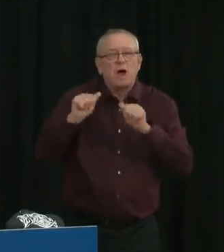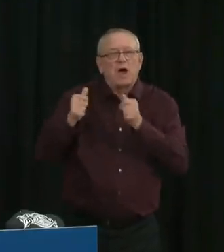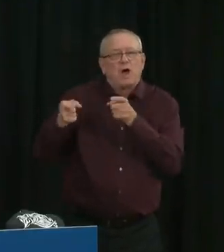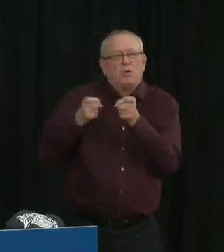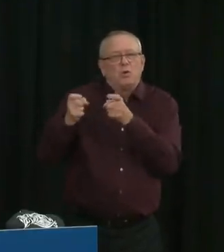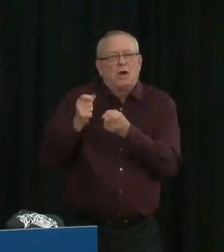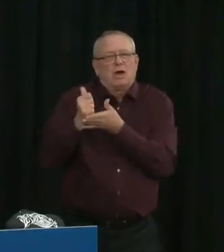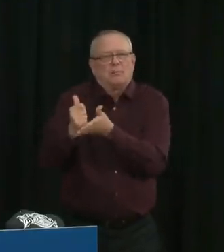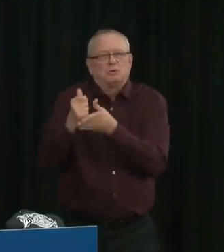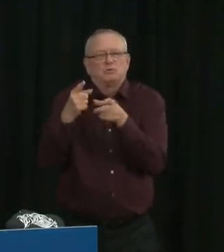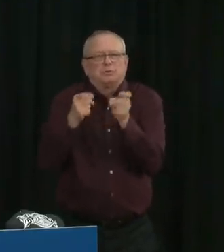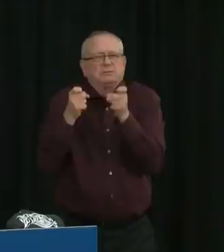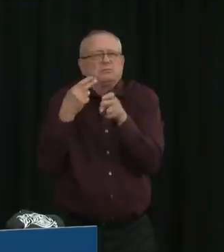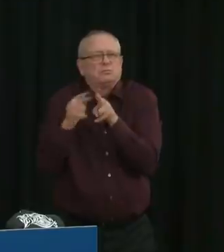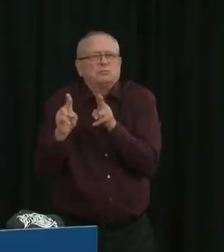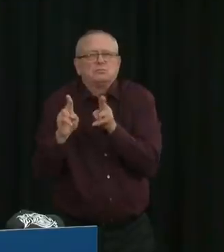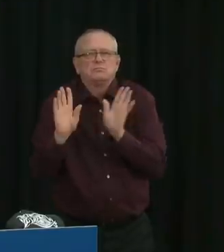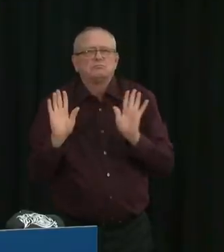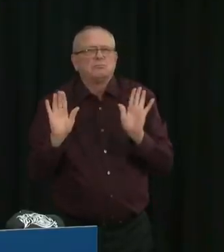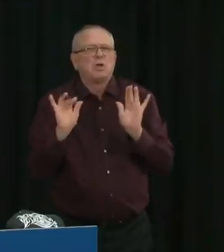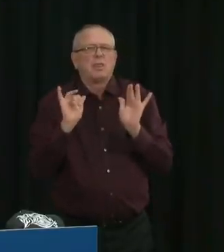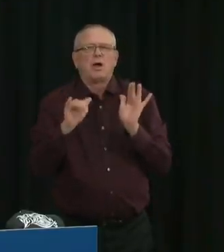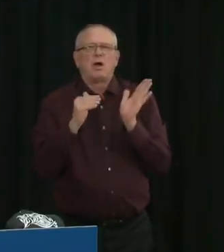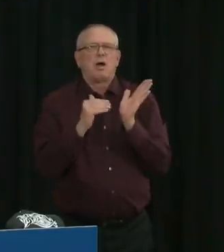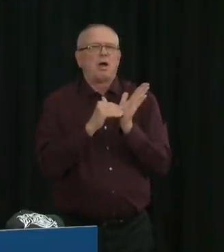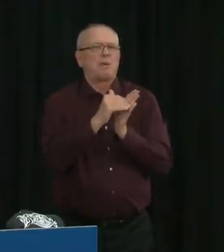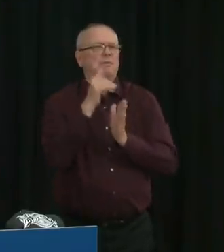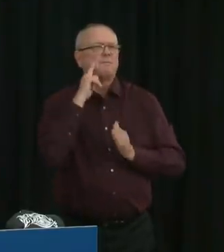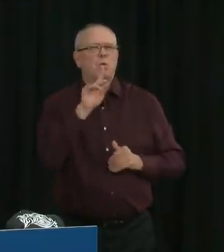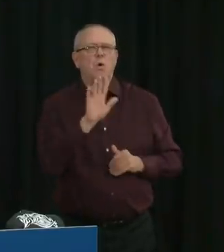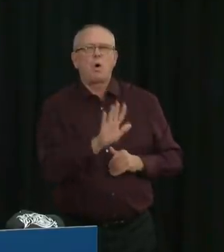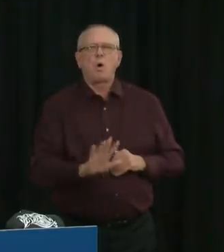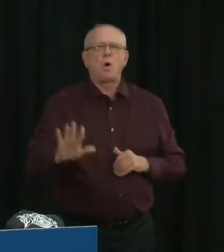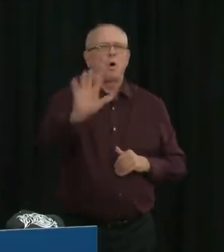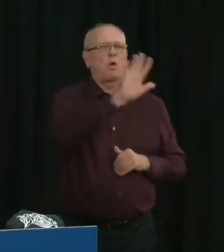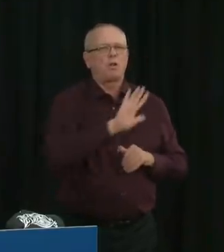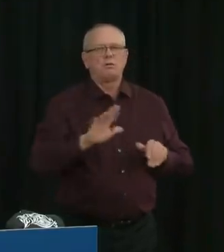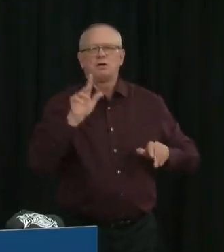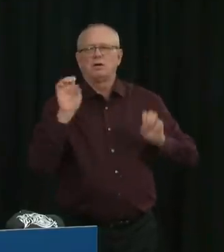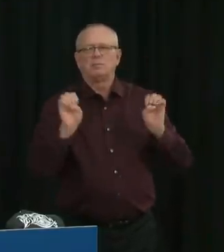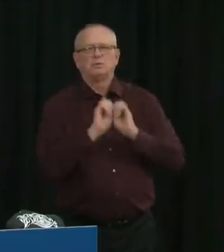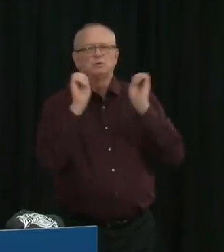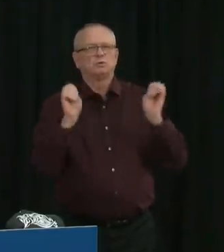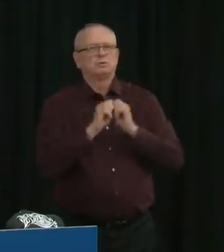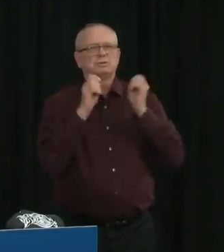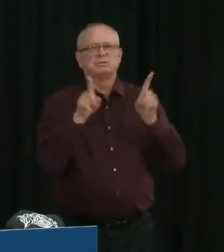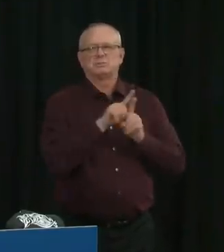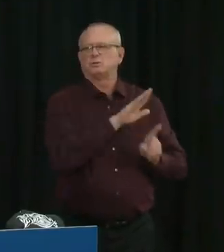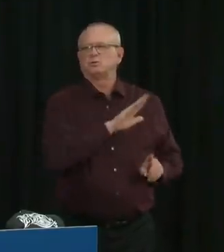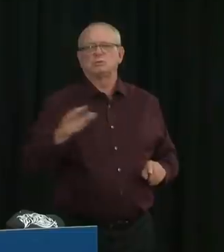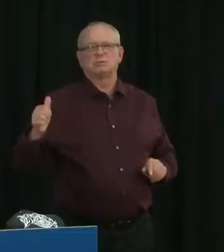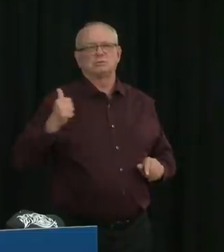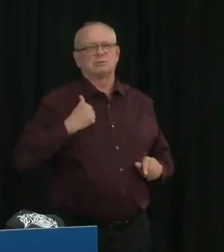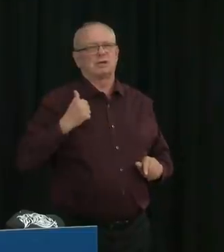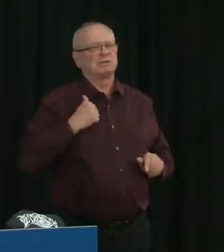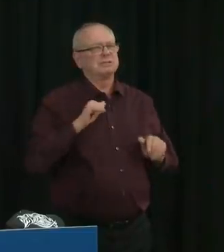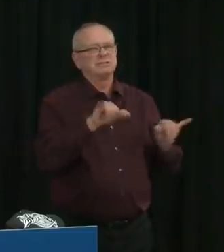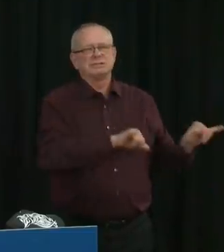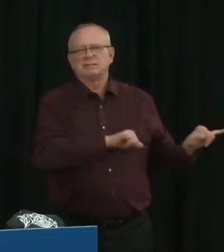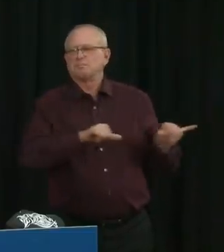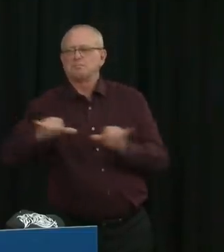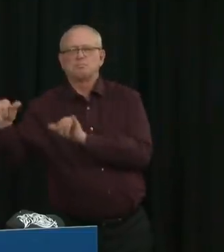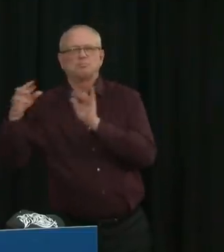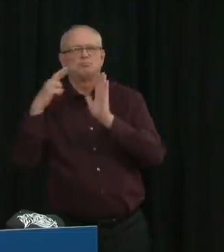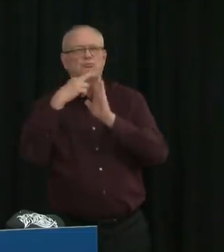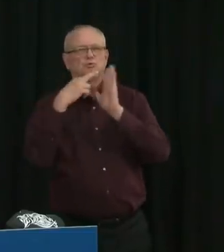standard best practice for emergencies, and similar approaches are utilized in other jurisdictions. It ensures that health services and